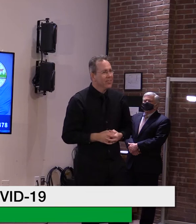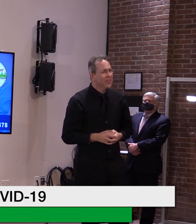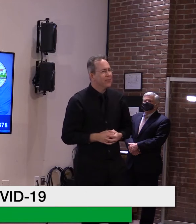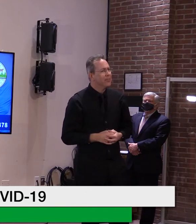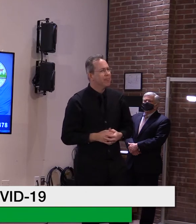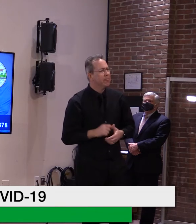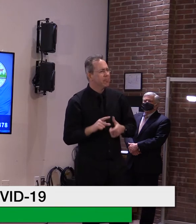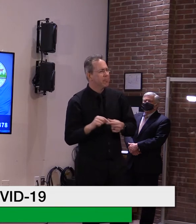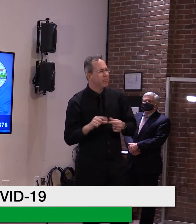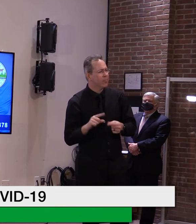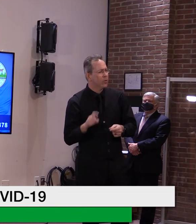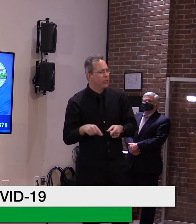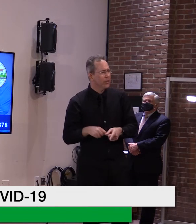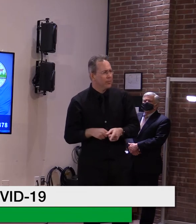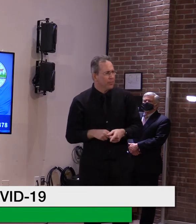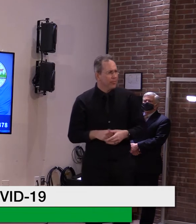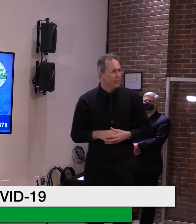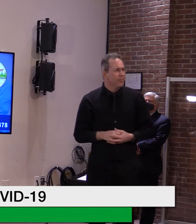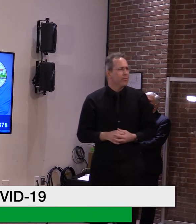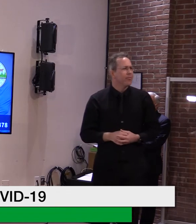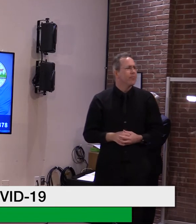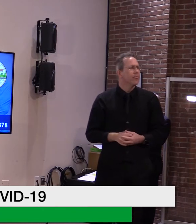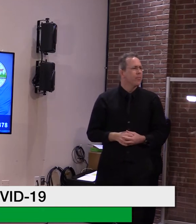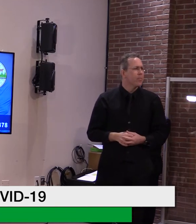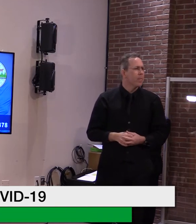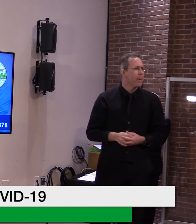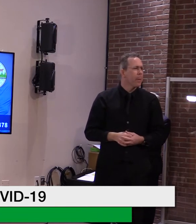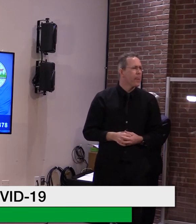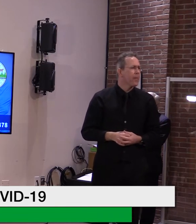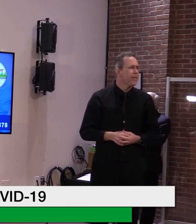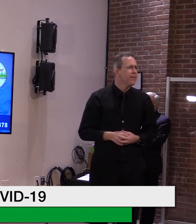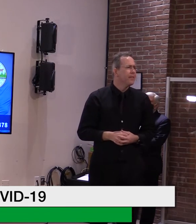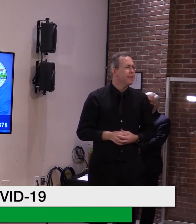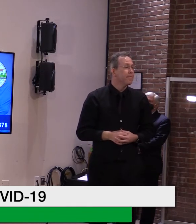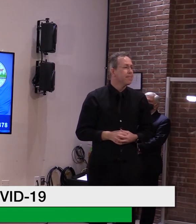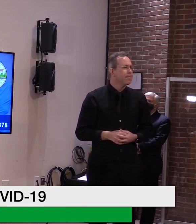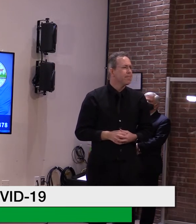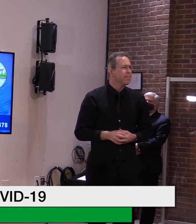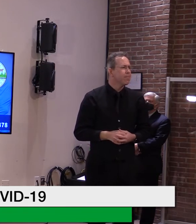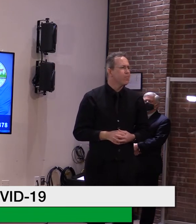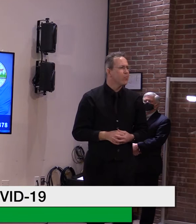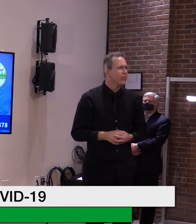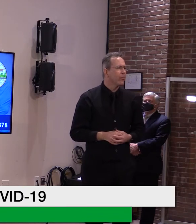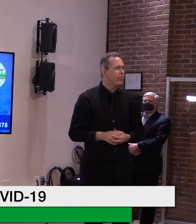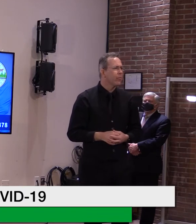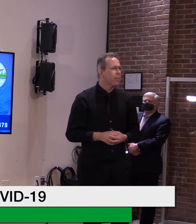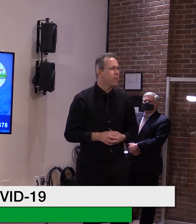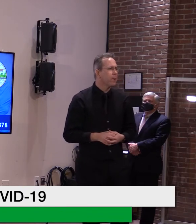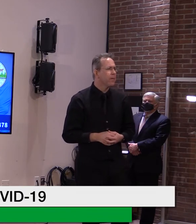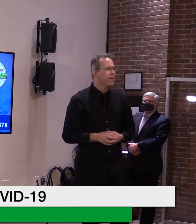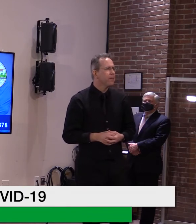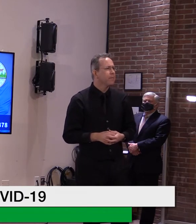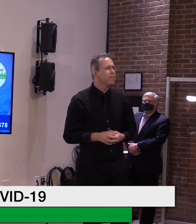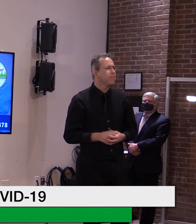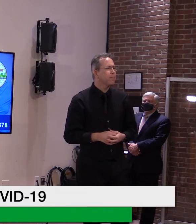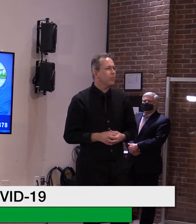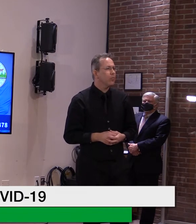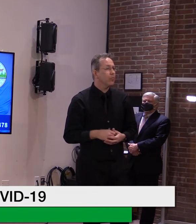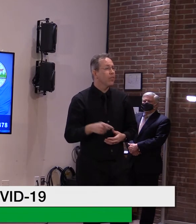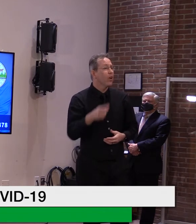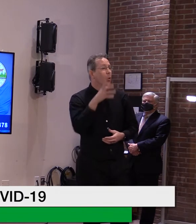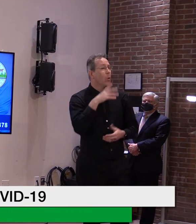She got the Moderna vaccine. She and her husband both did. Um, and their appointment for the second